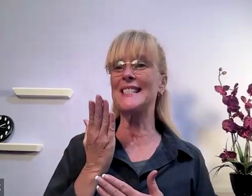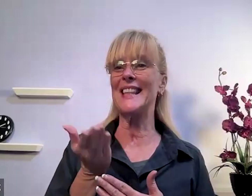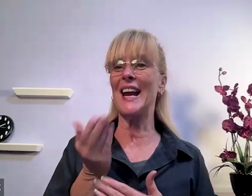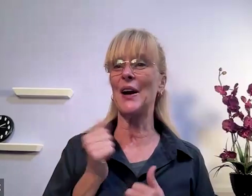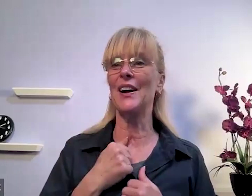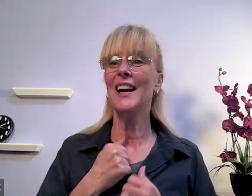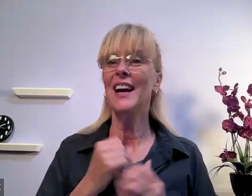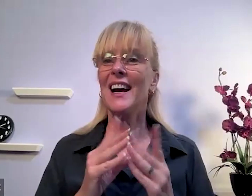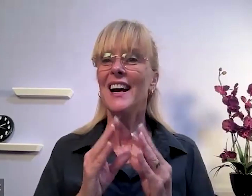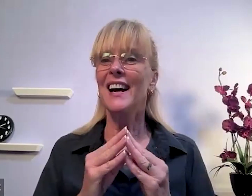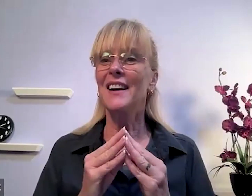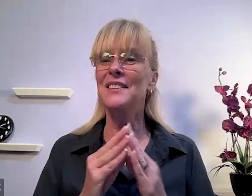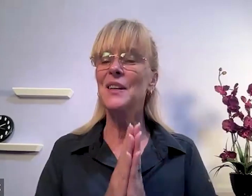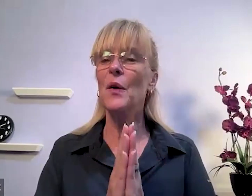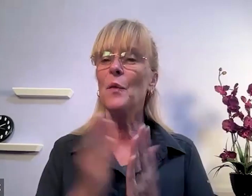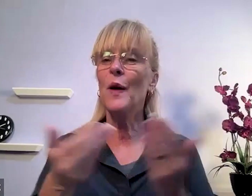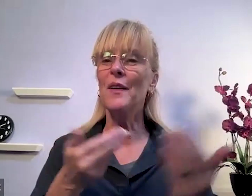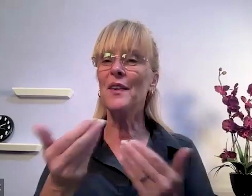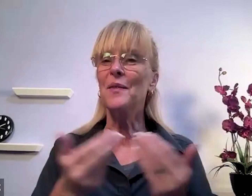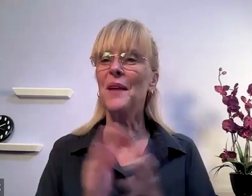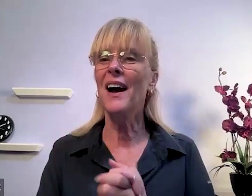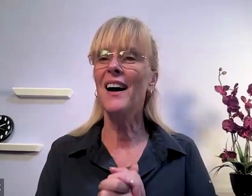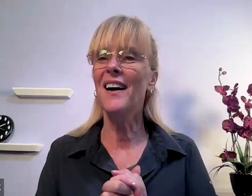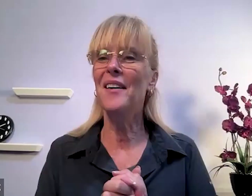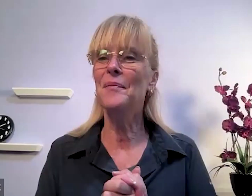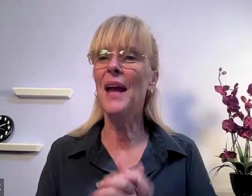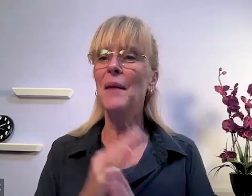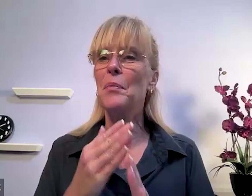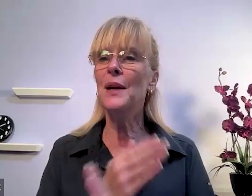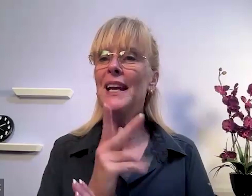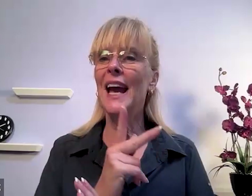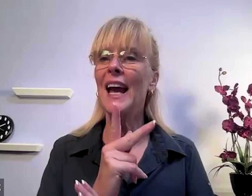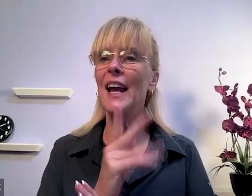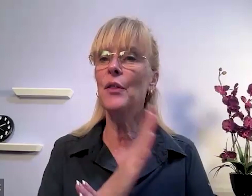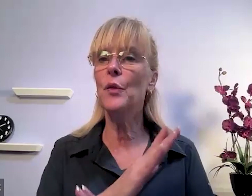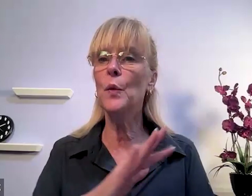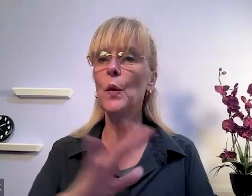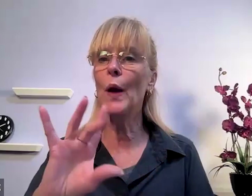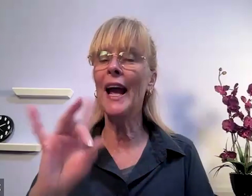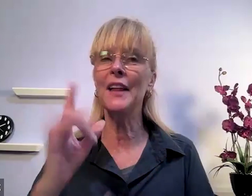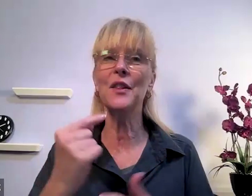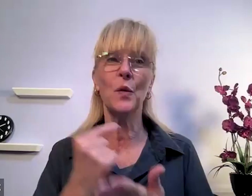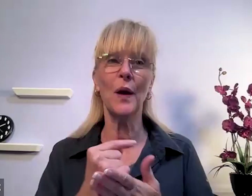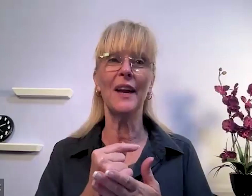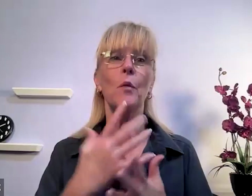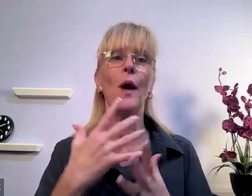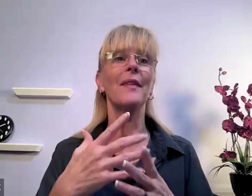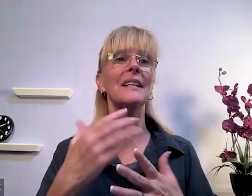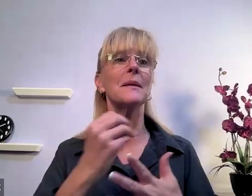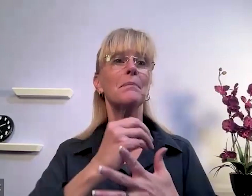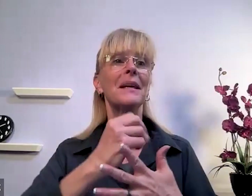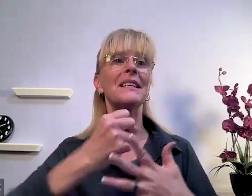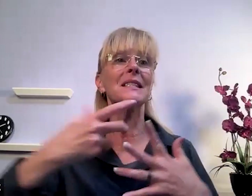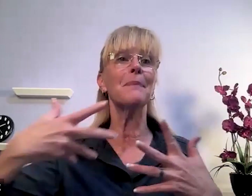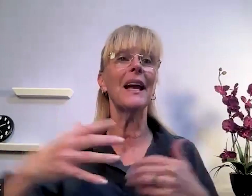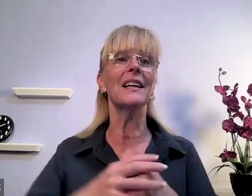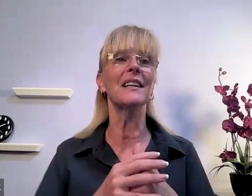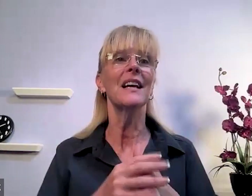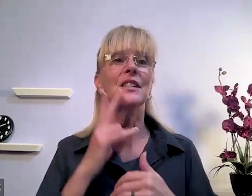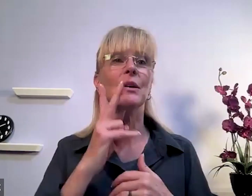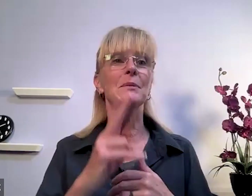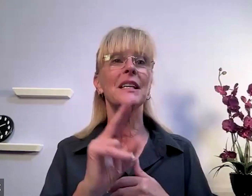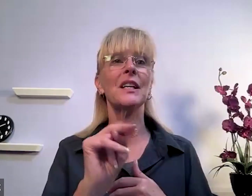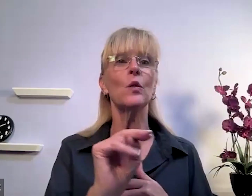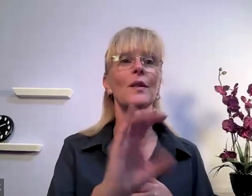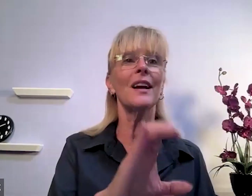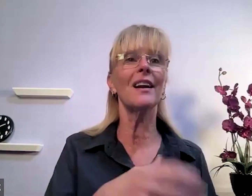ago was there uh so welcome um and pre-k through eighth grade wow that's a big span